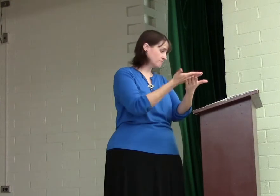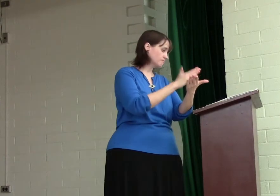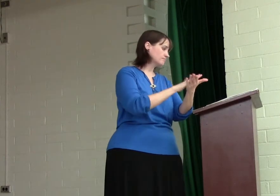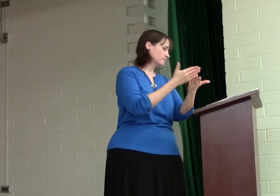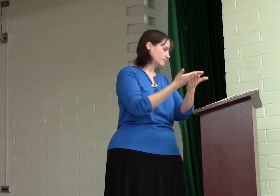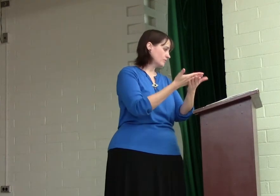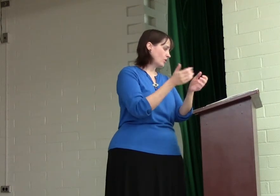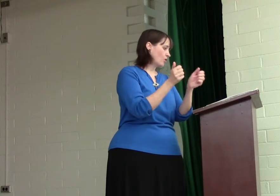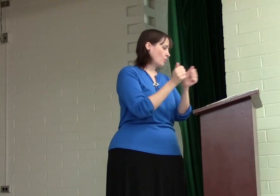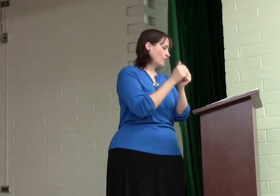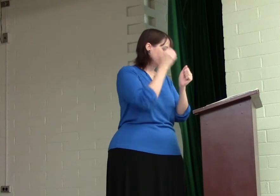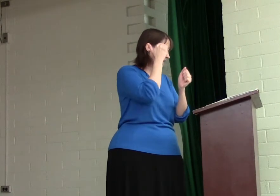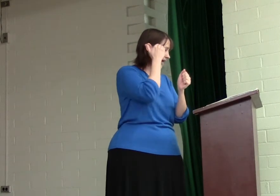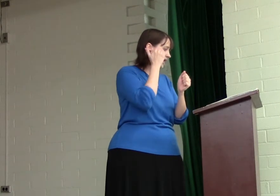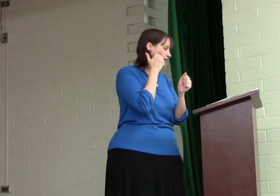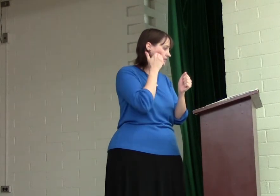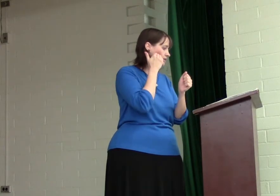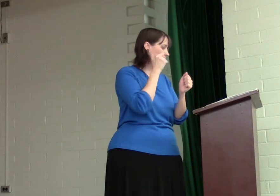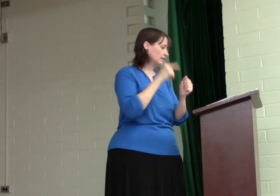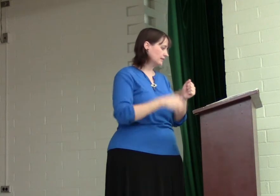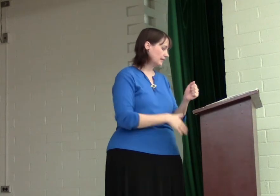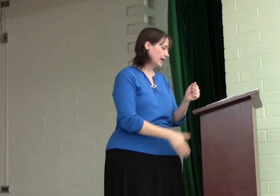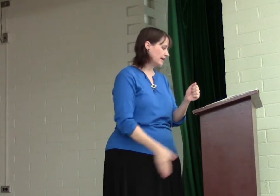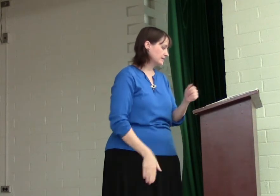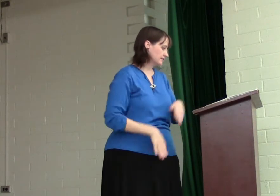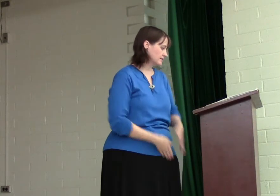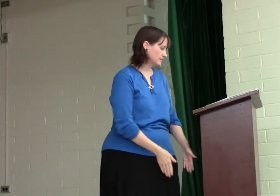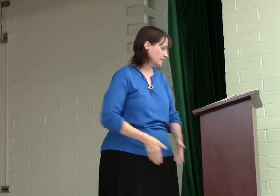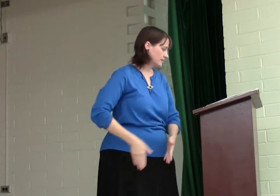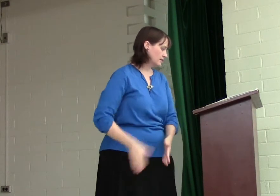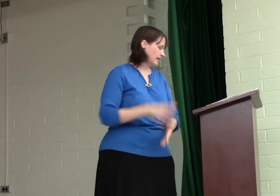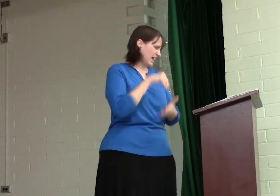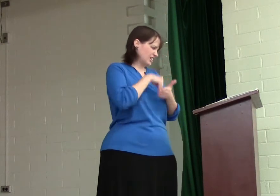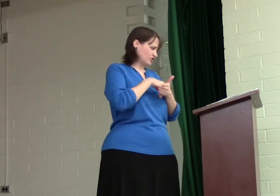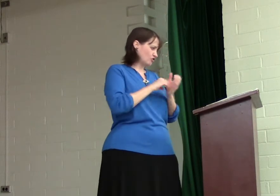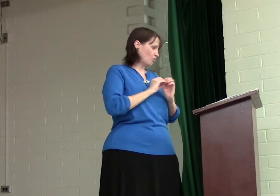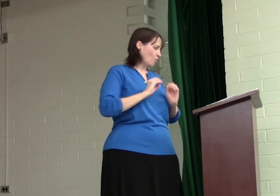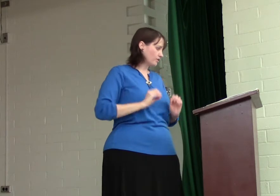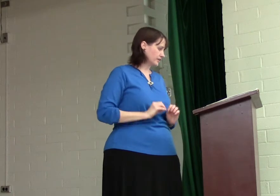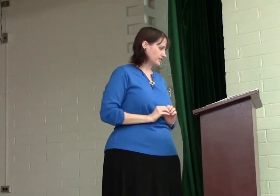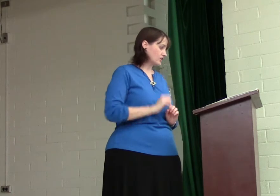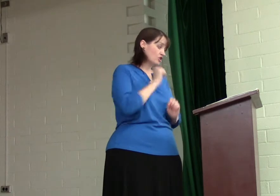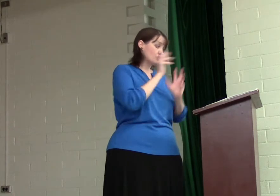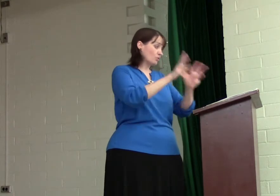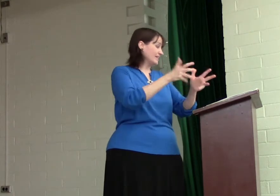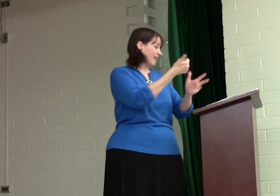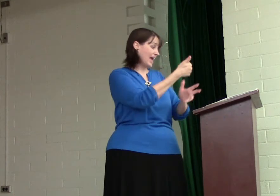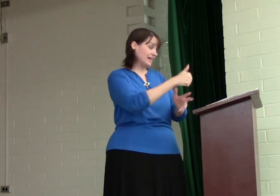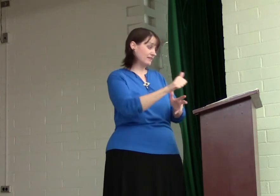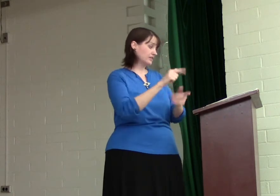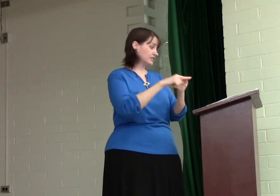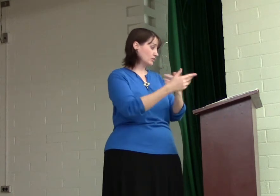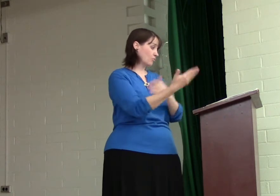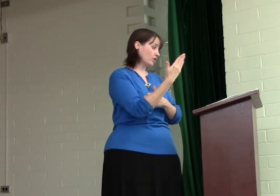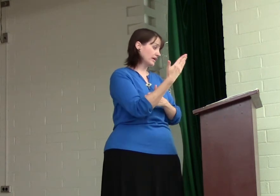with the head, legs, and internal organs. Don't leave any of it till morning.